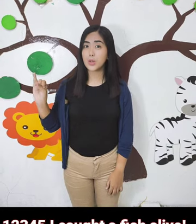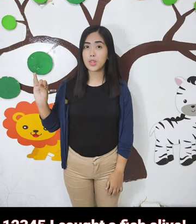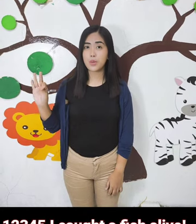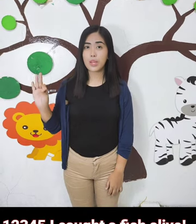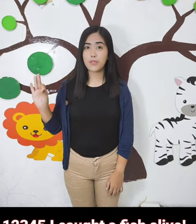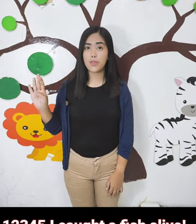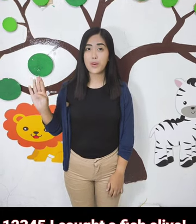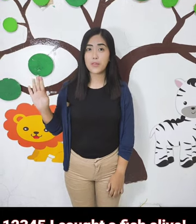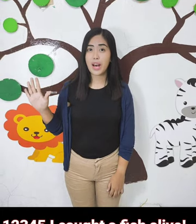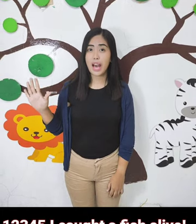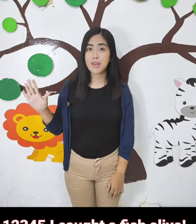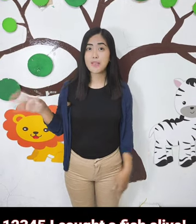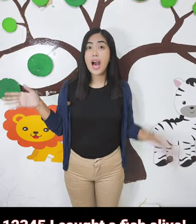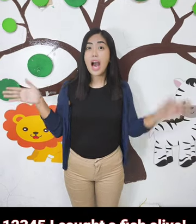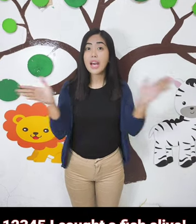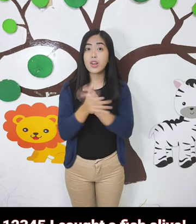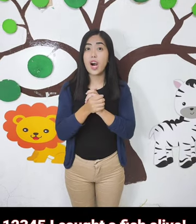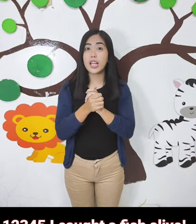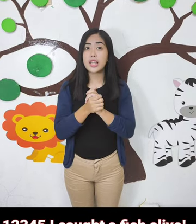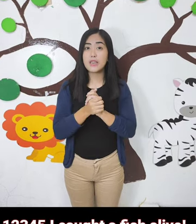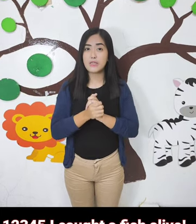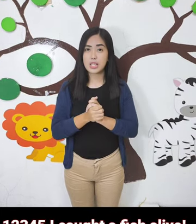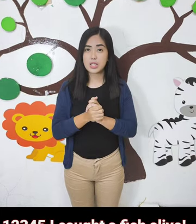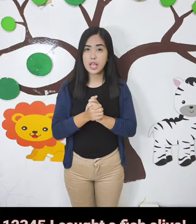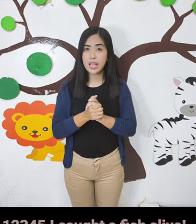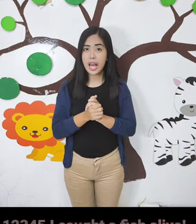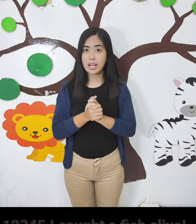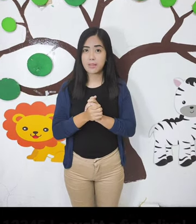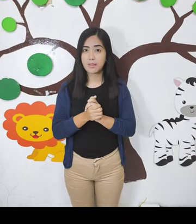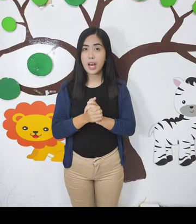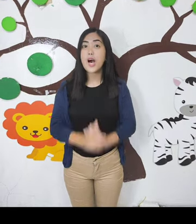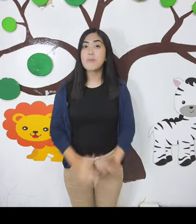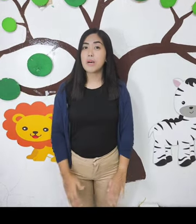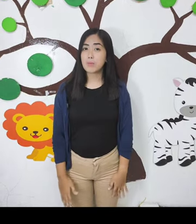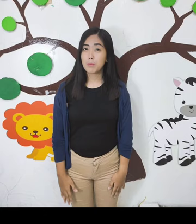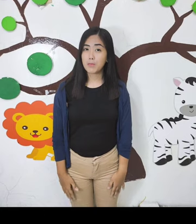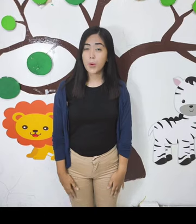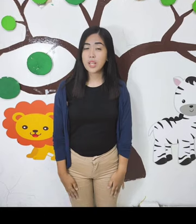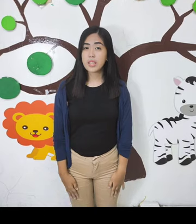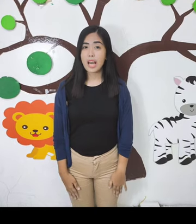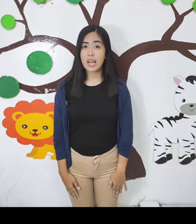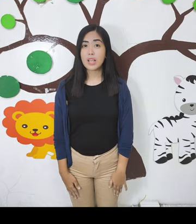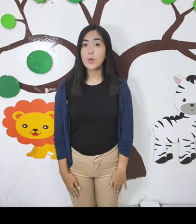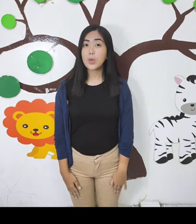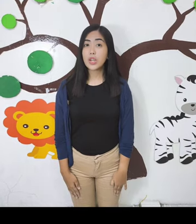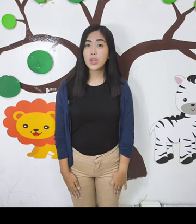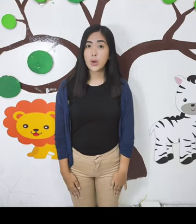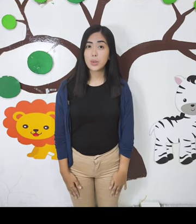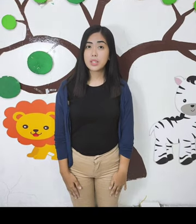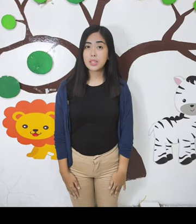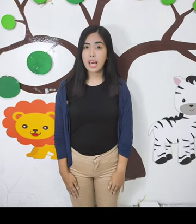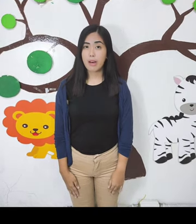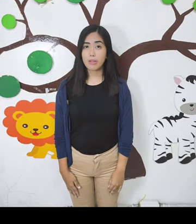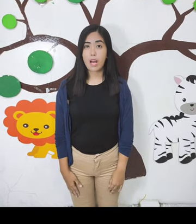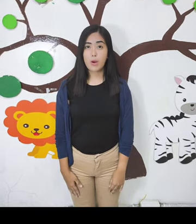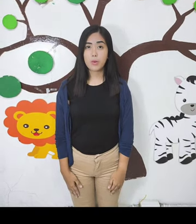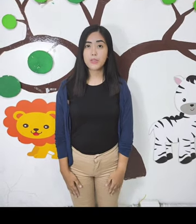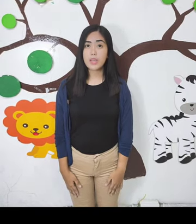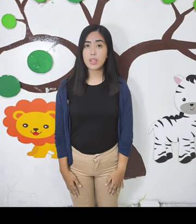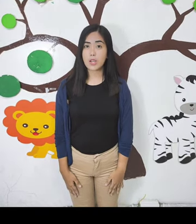2, 3, 4, 5, I caught a fish alive. But before that, we are going to count our fingers.